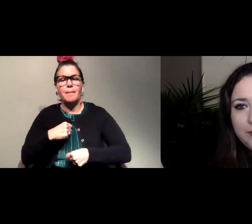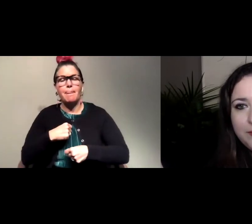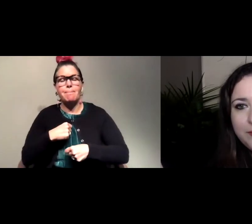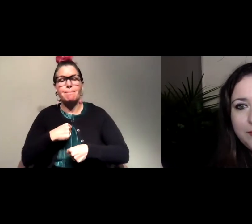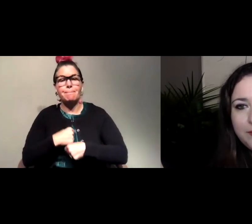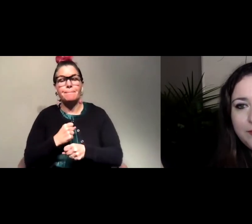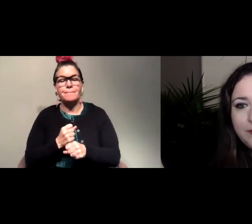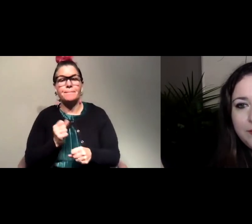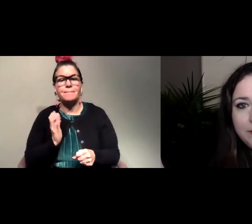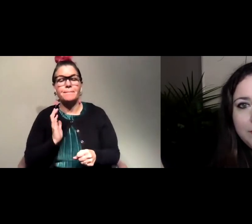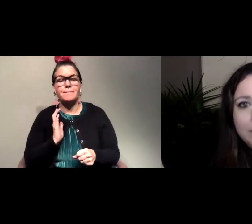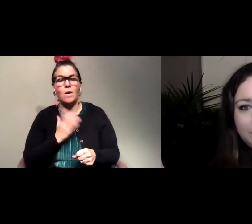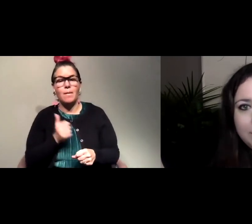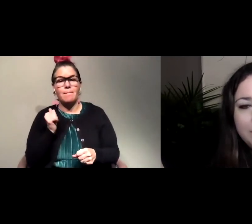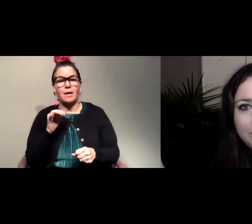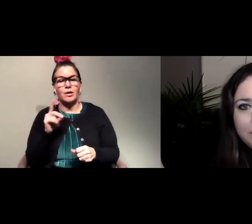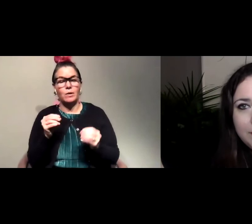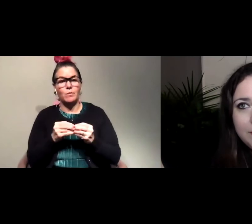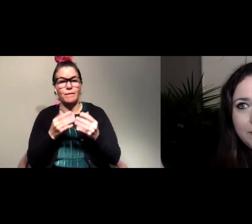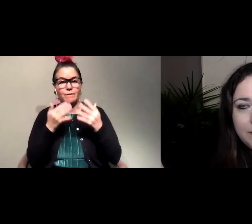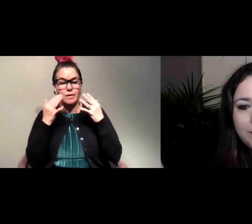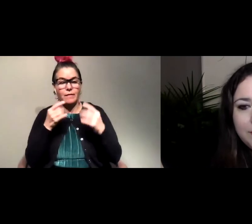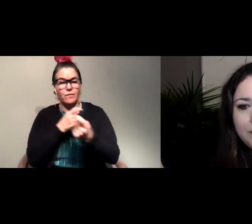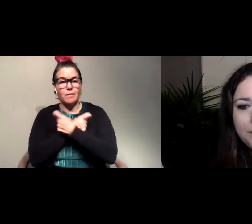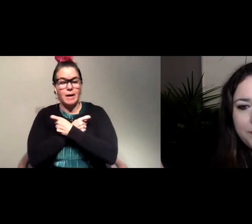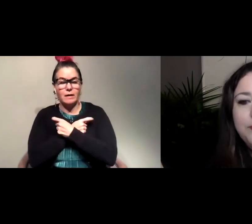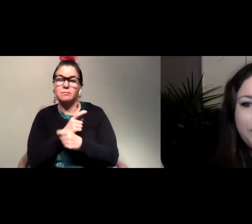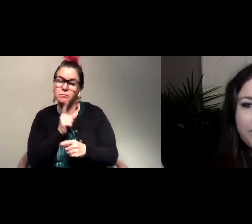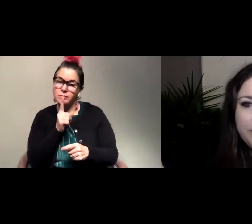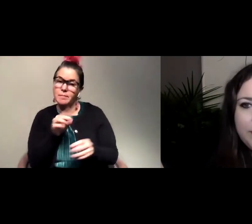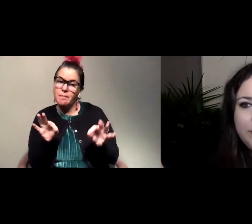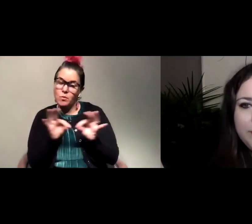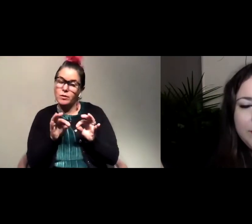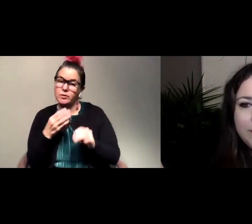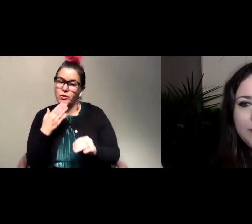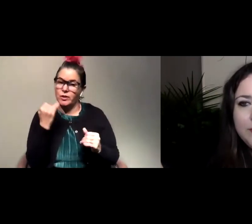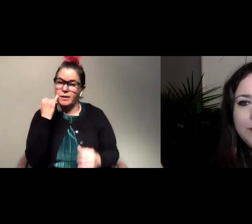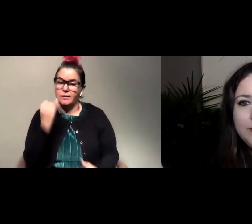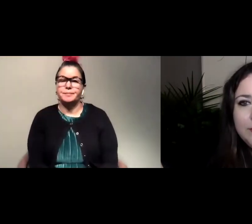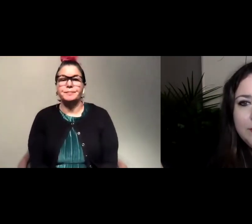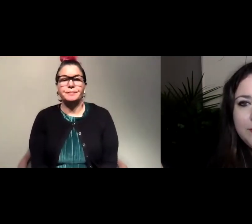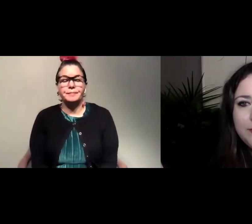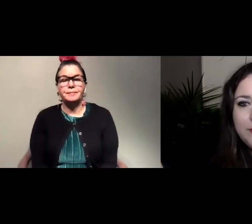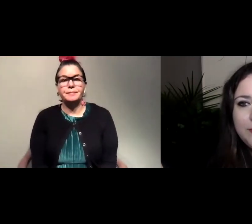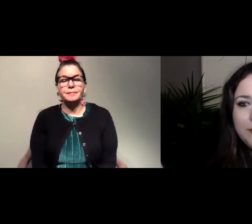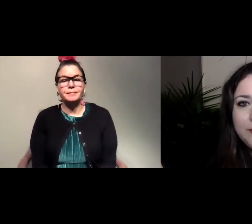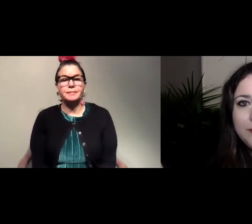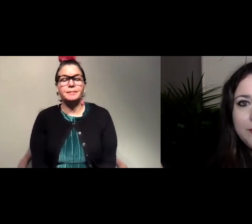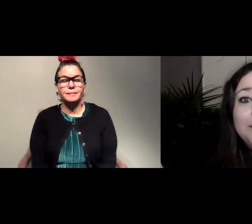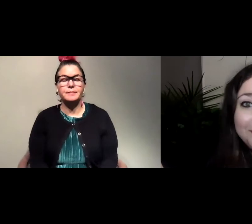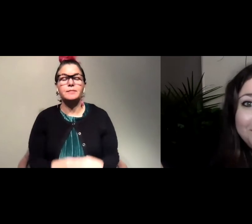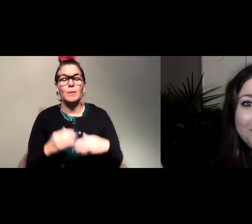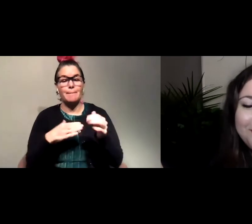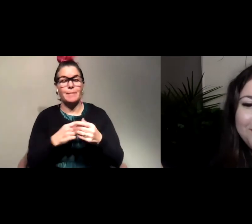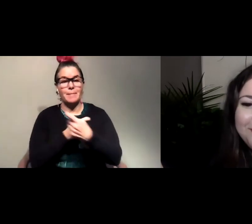backyards more friendly to bats is super important, and a great idea. Um, so you can look into building bat boxes,